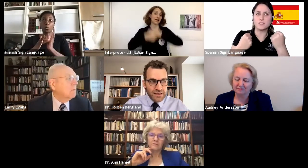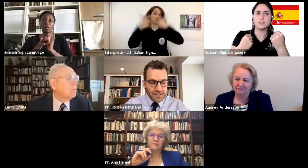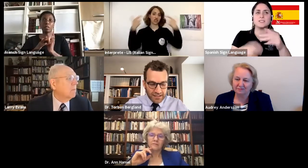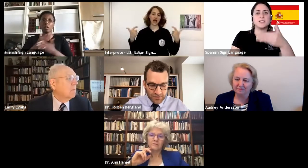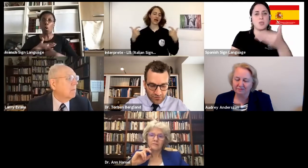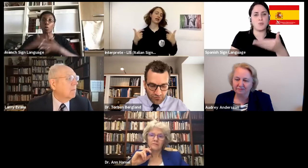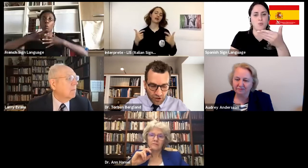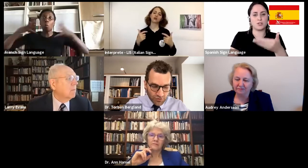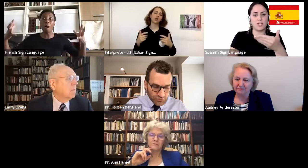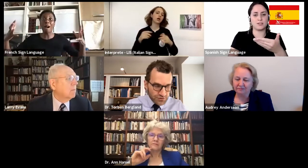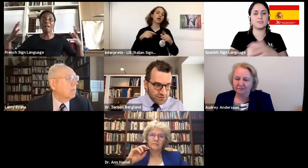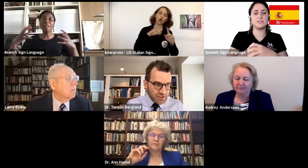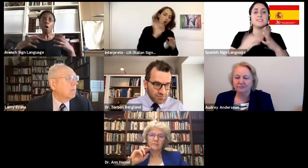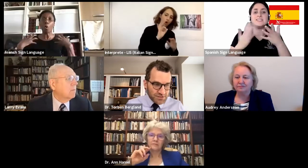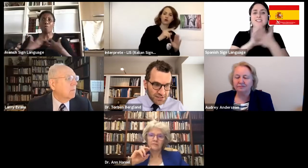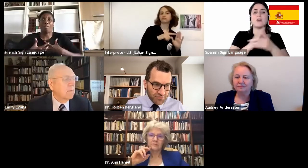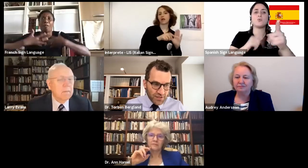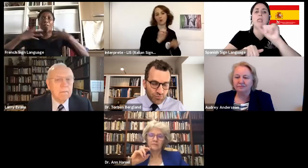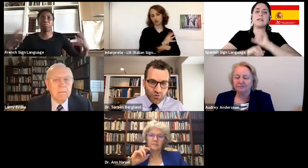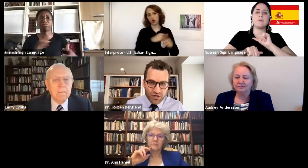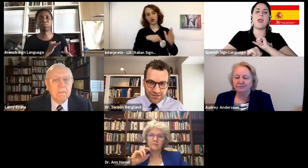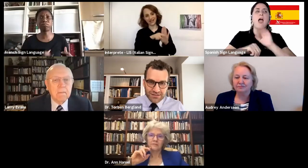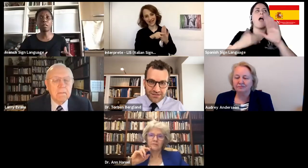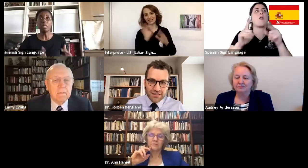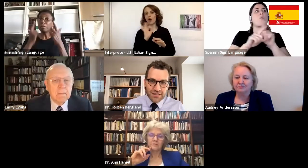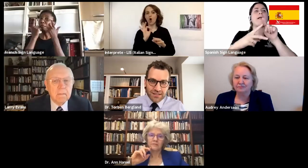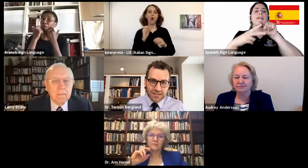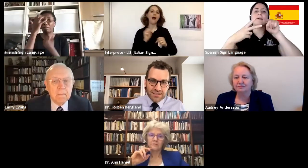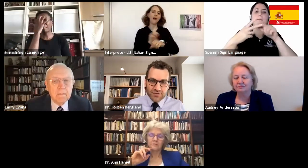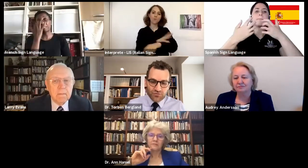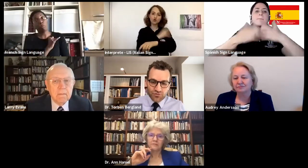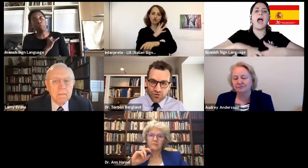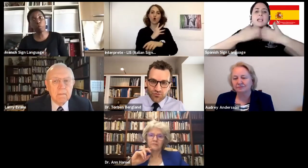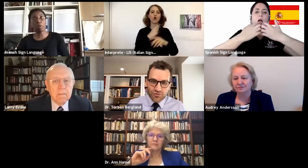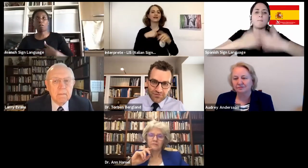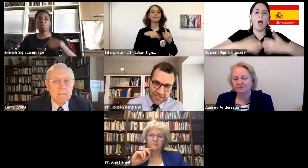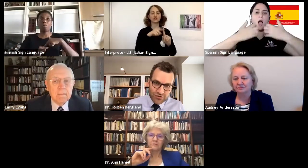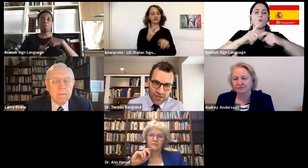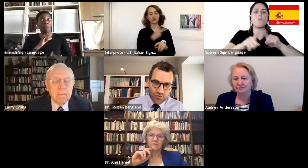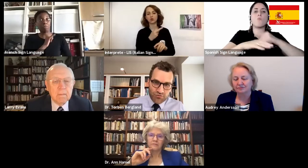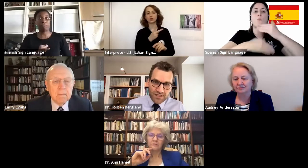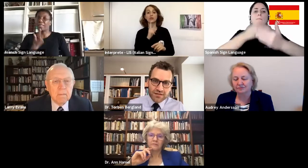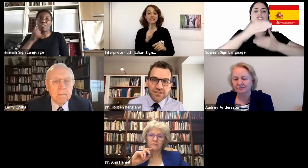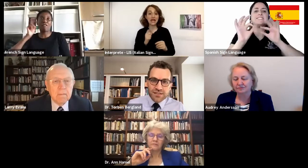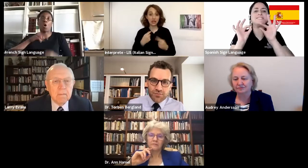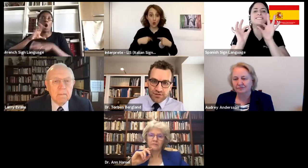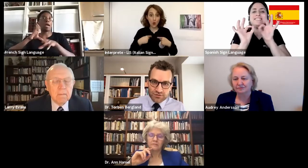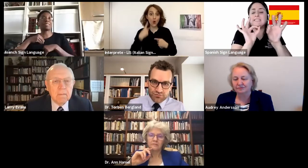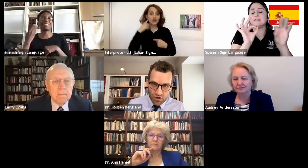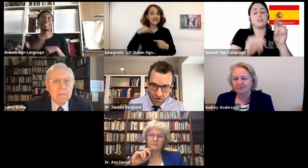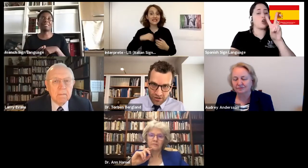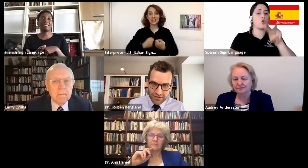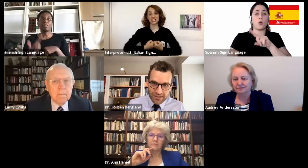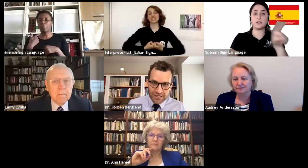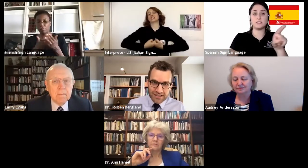something that follows a specific process that if you don't, if that's not how you feel, then something